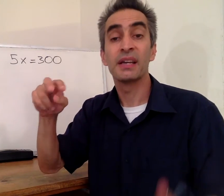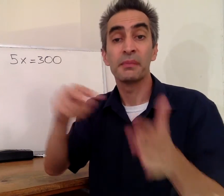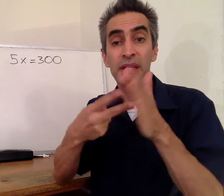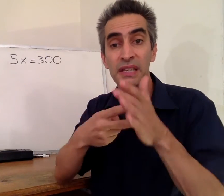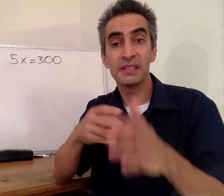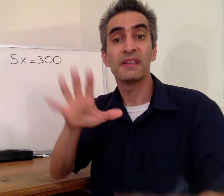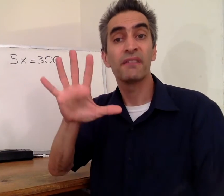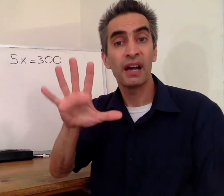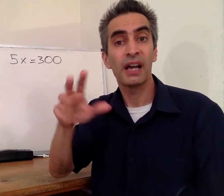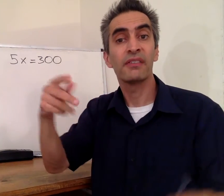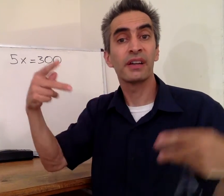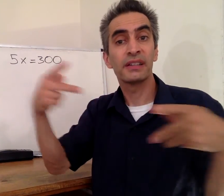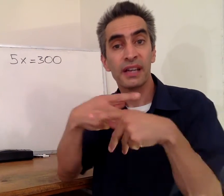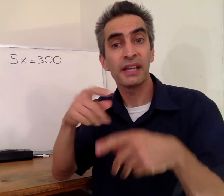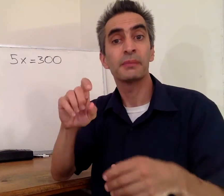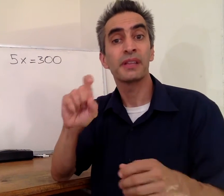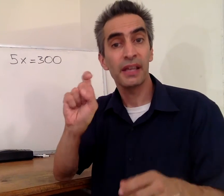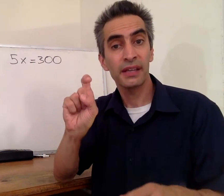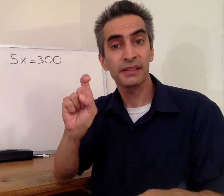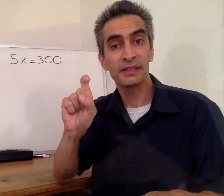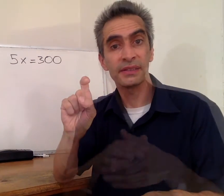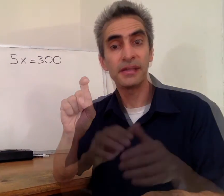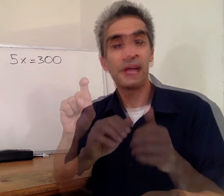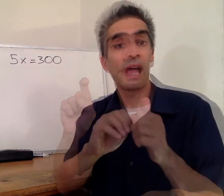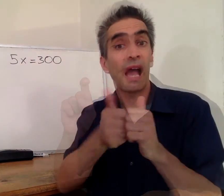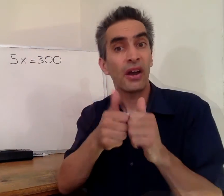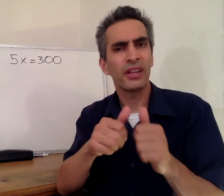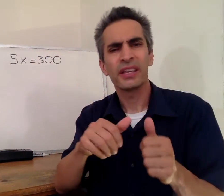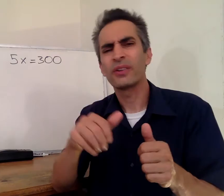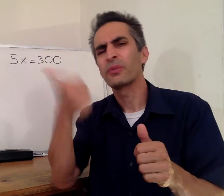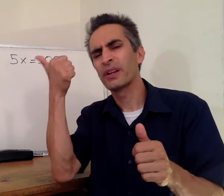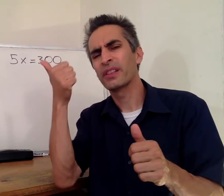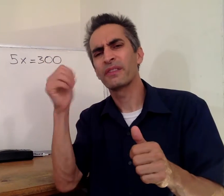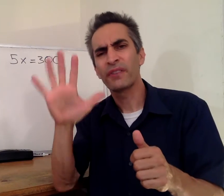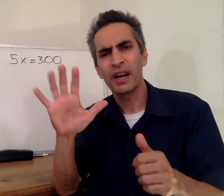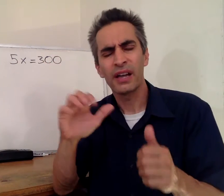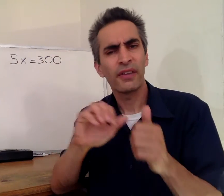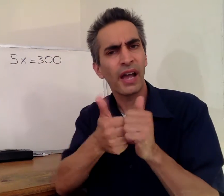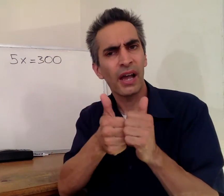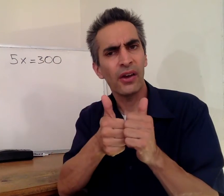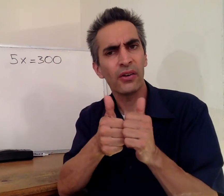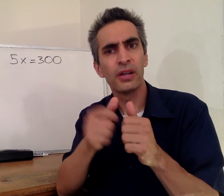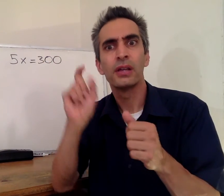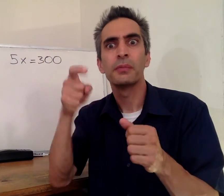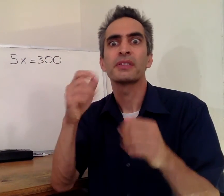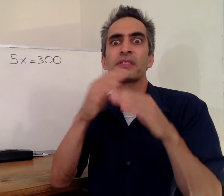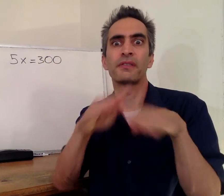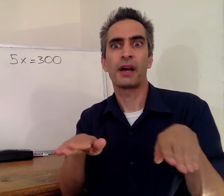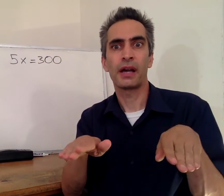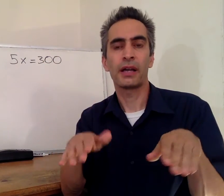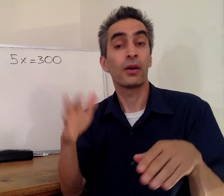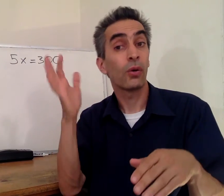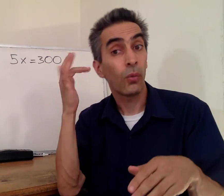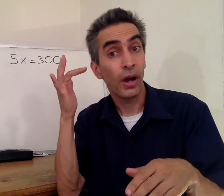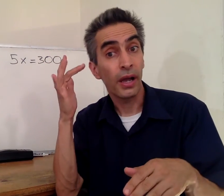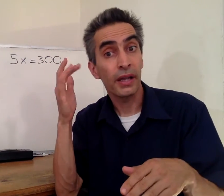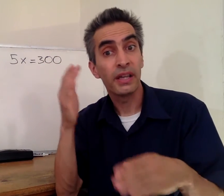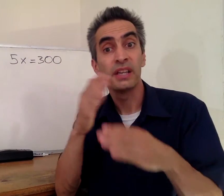5x means 5 times x. So how do we get rid of the 5? We've got to divide.